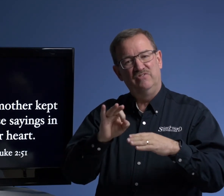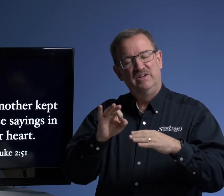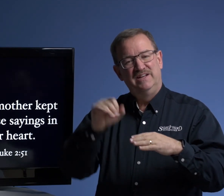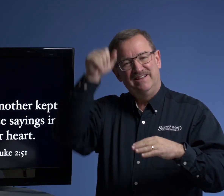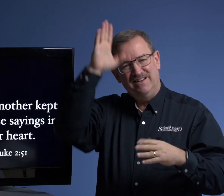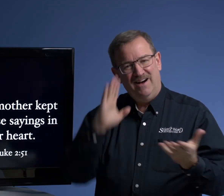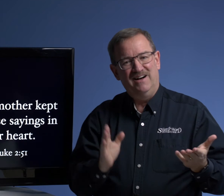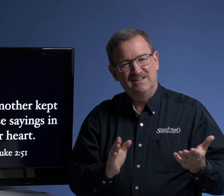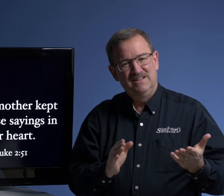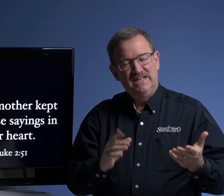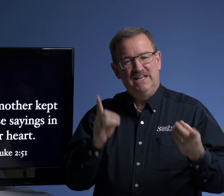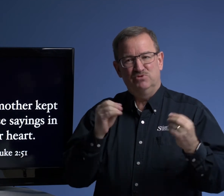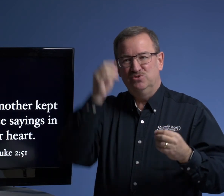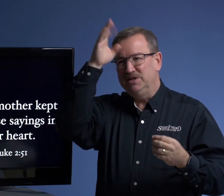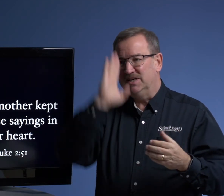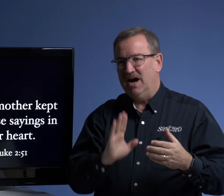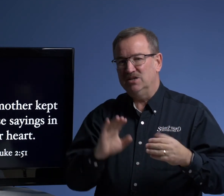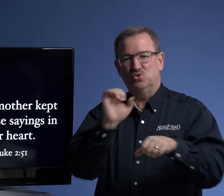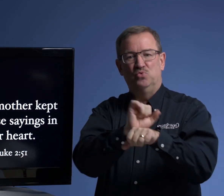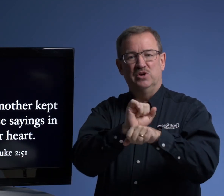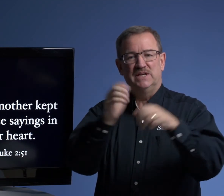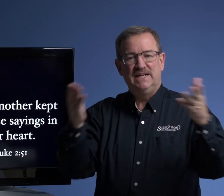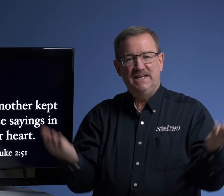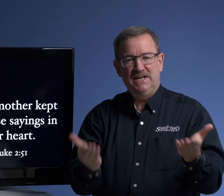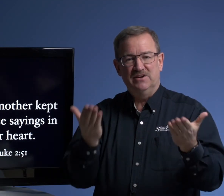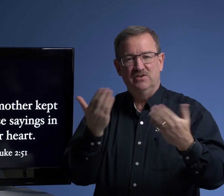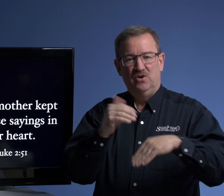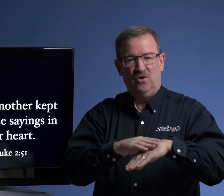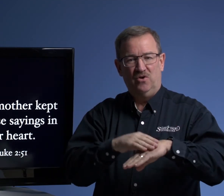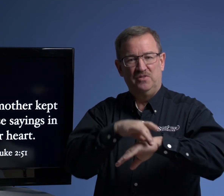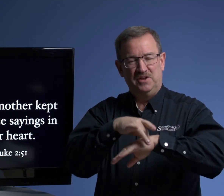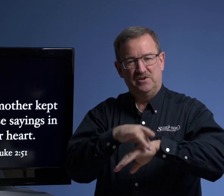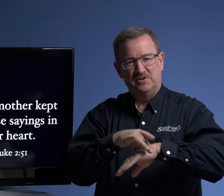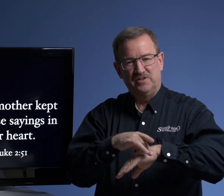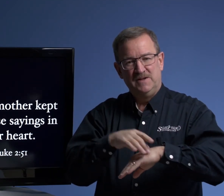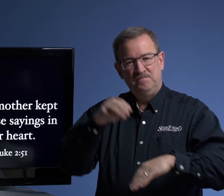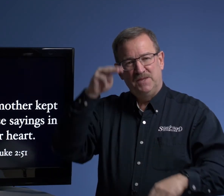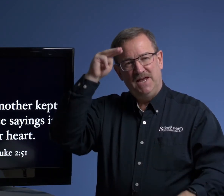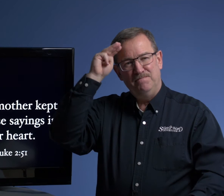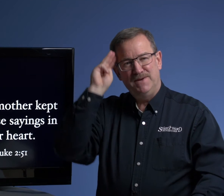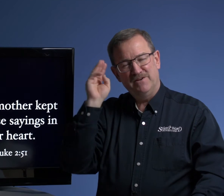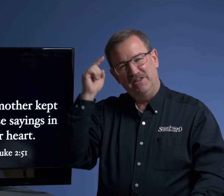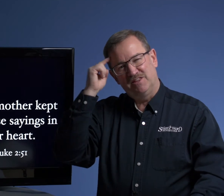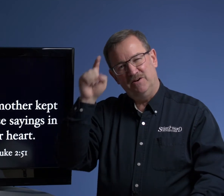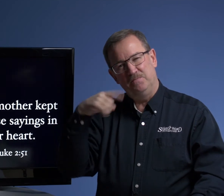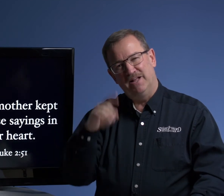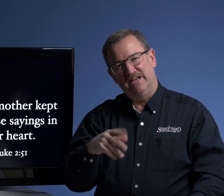God. He was doing God's work here on the earth. And Mary thought about that